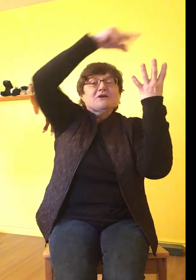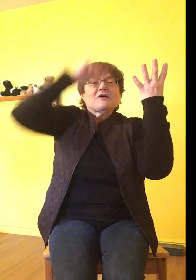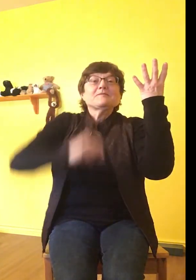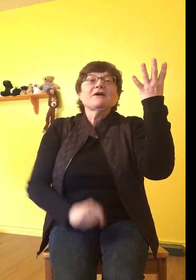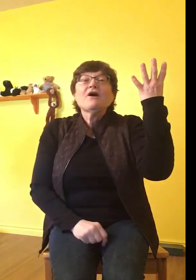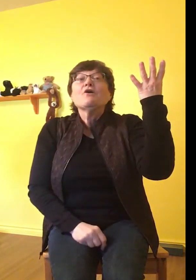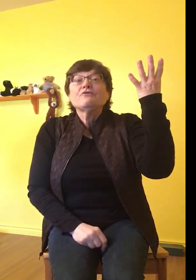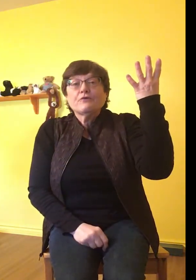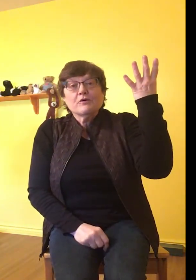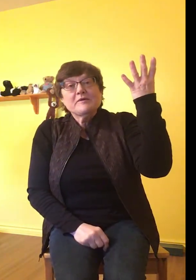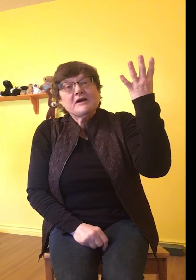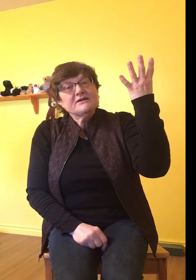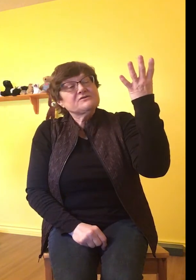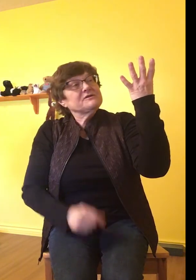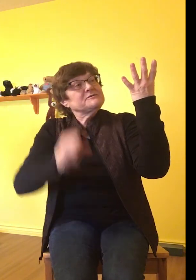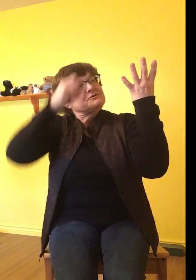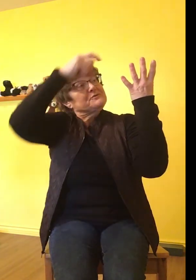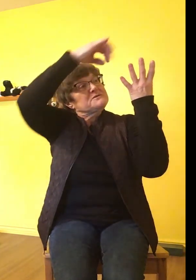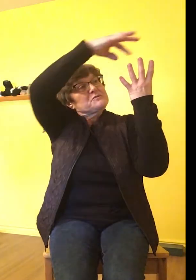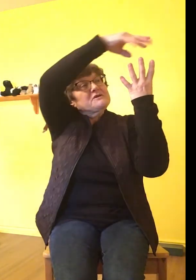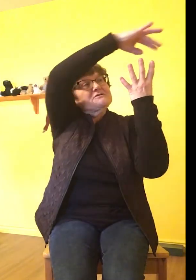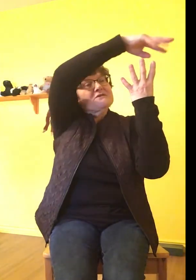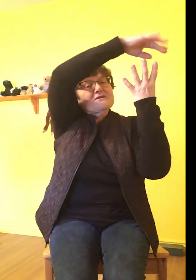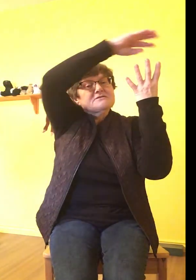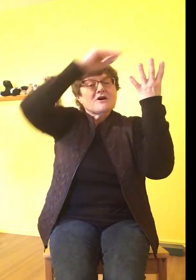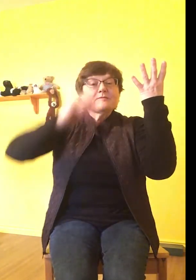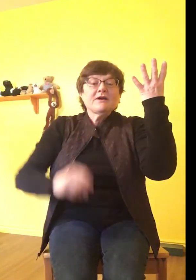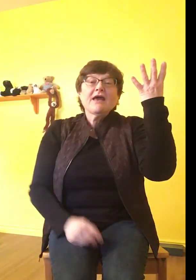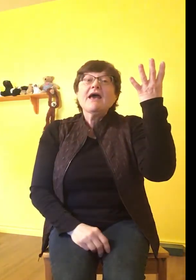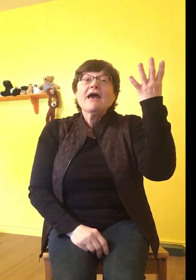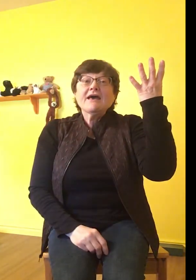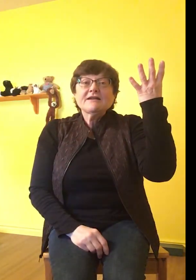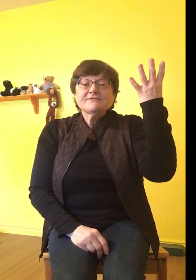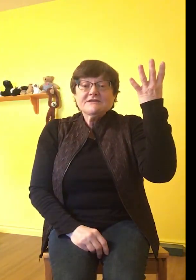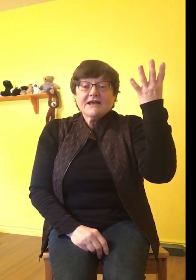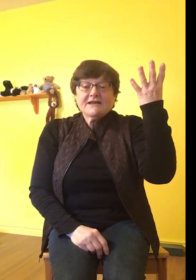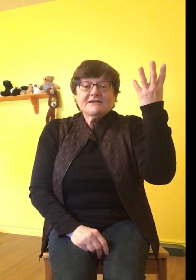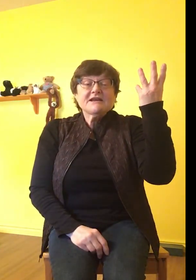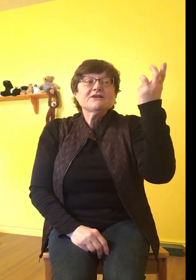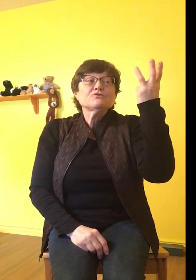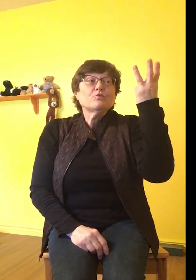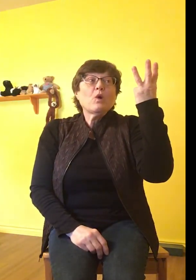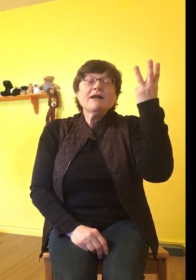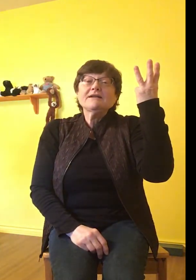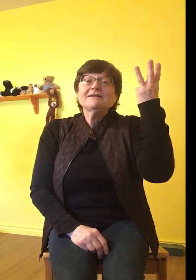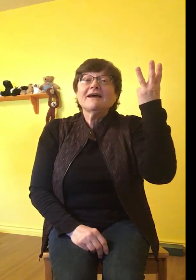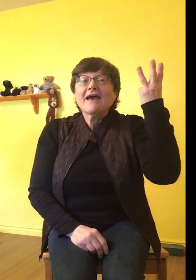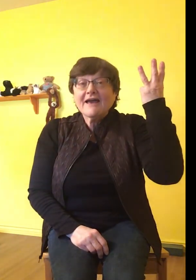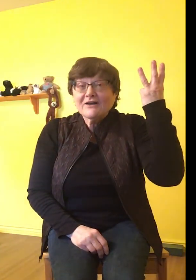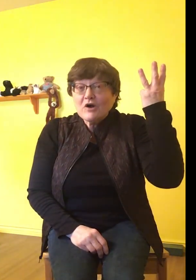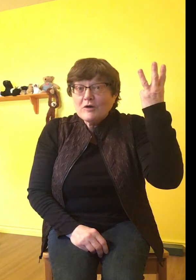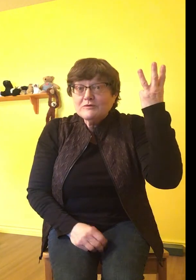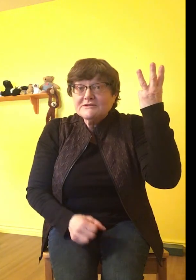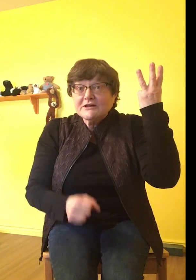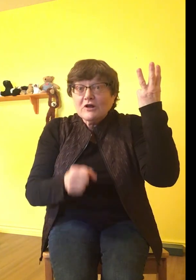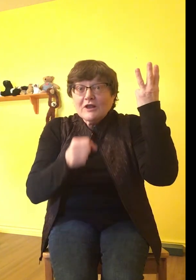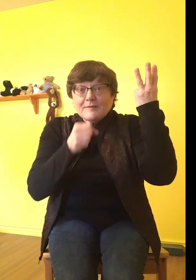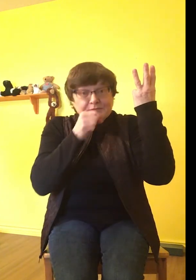top. Four big ice creams with sprinkles on top. And if Teddy takes one and gobbles it all up.